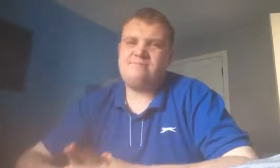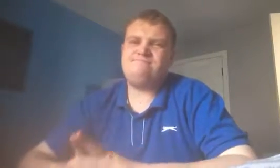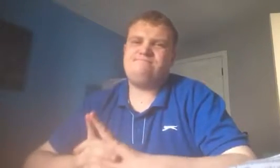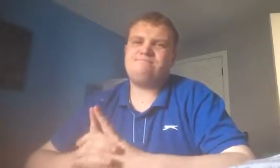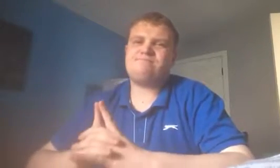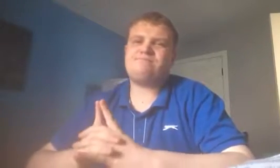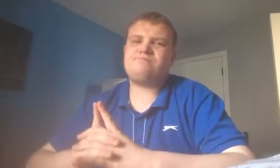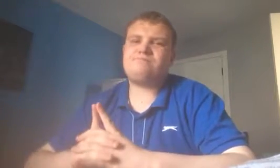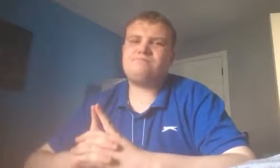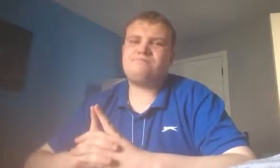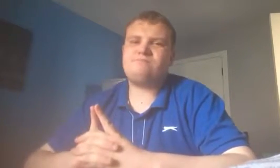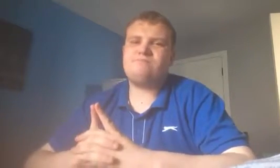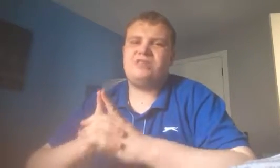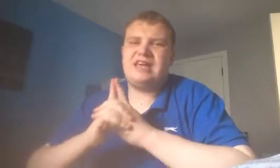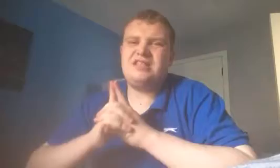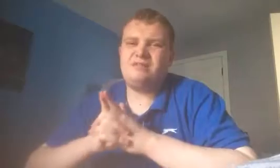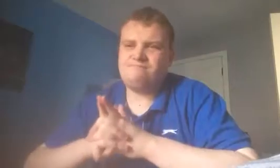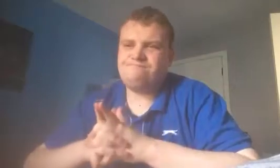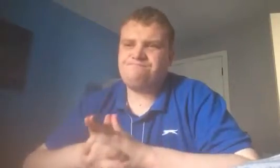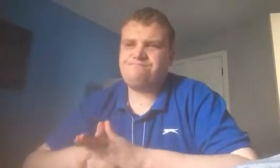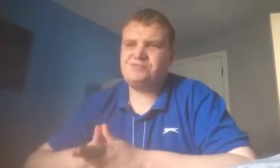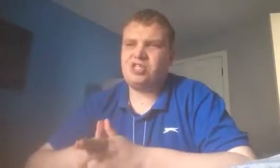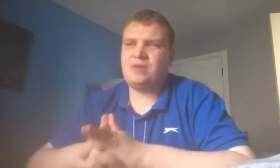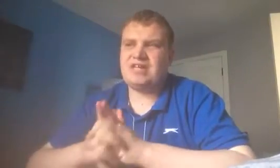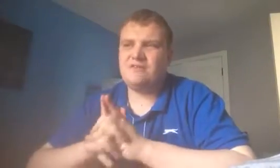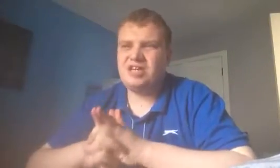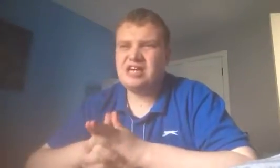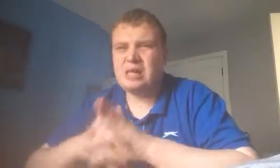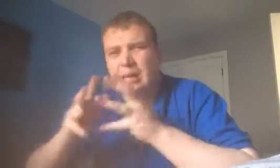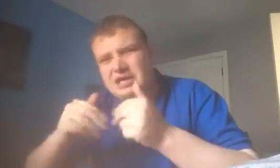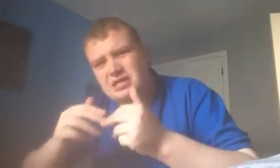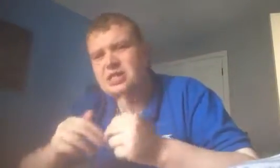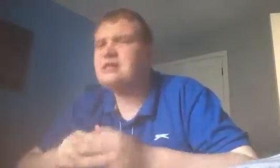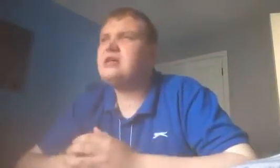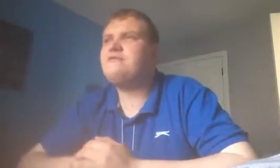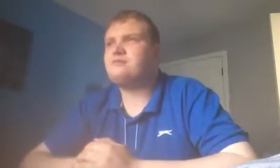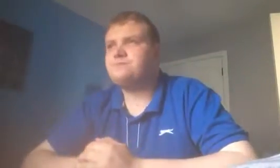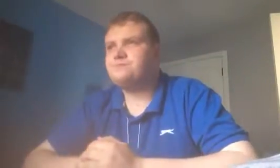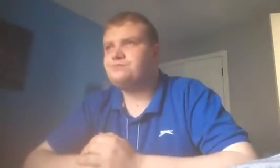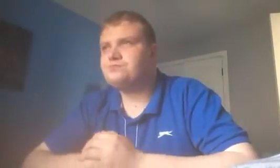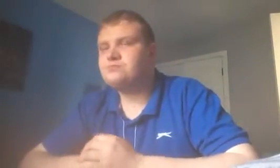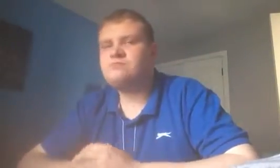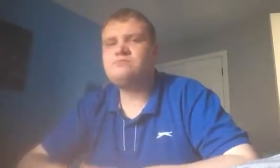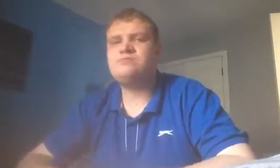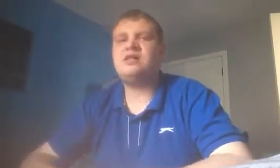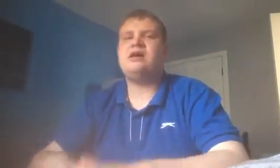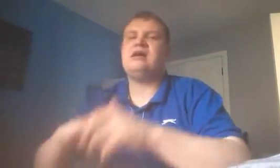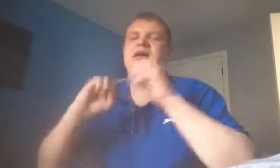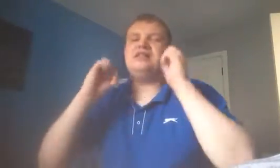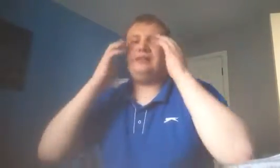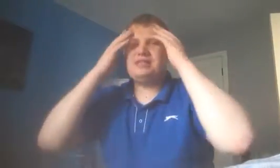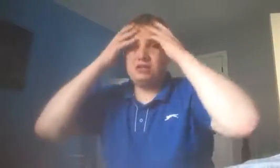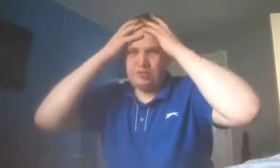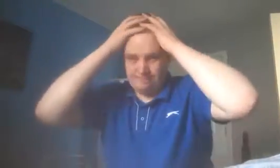Eventually. The game that Germany gained the free kick later in the second half. And let me tell you.